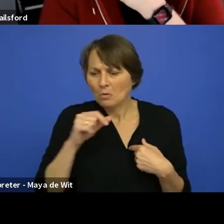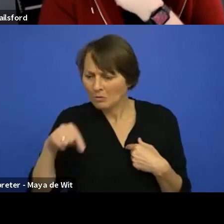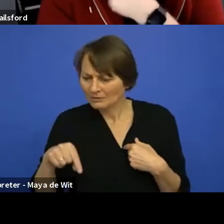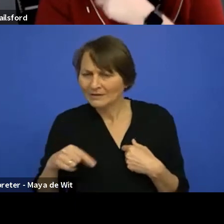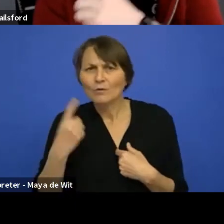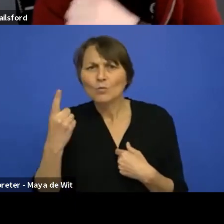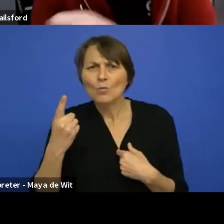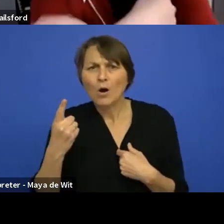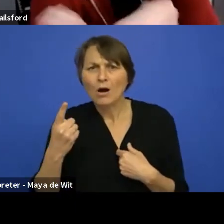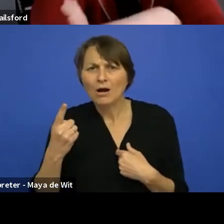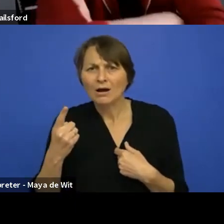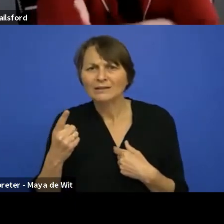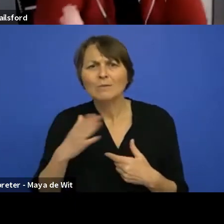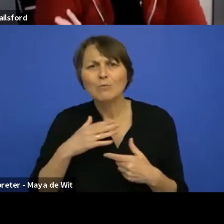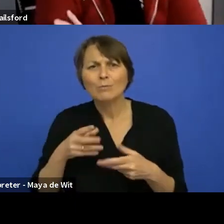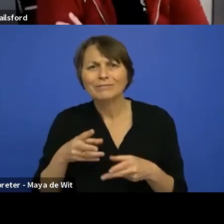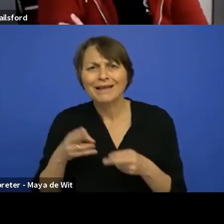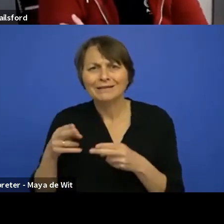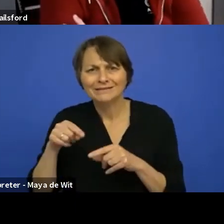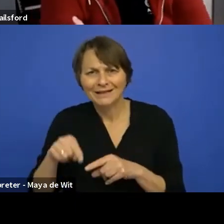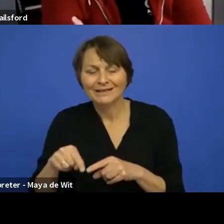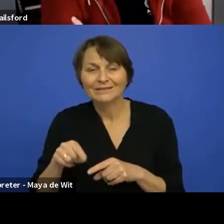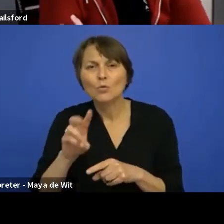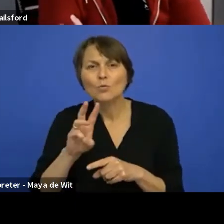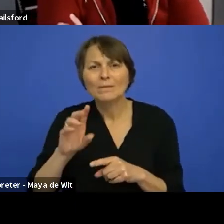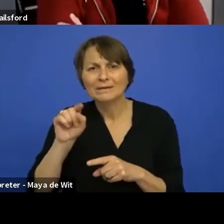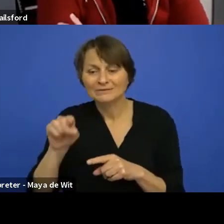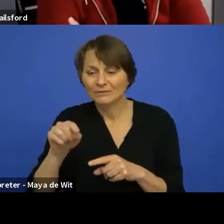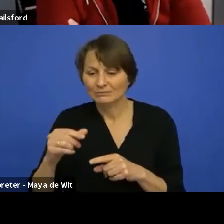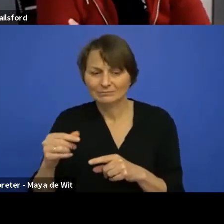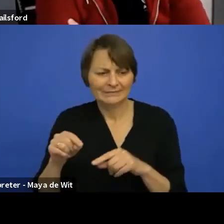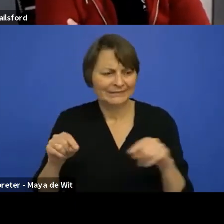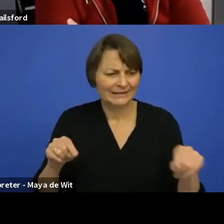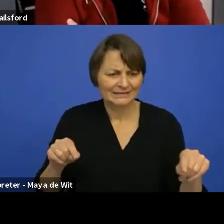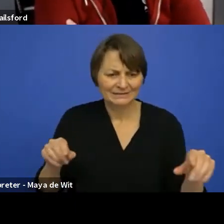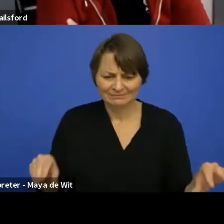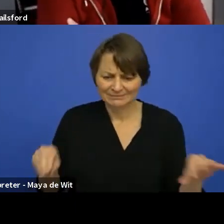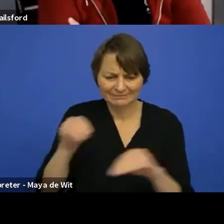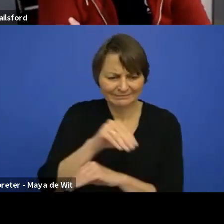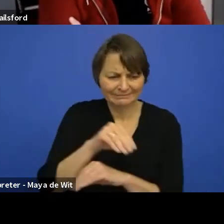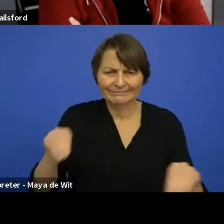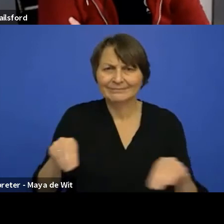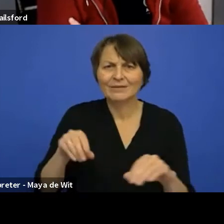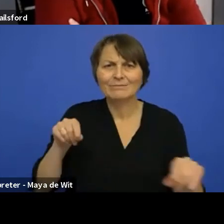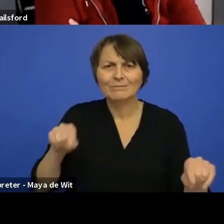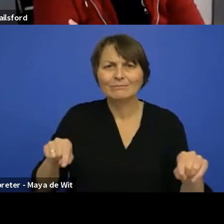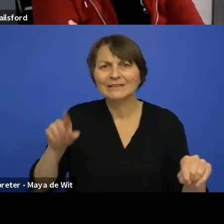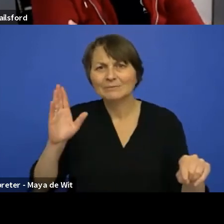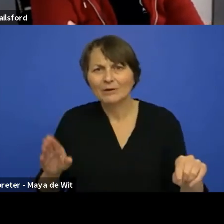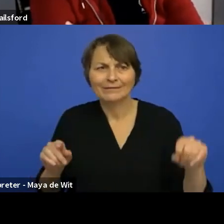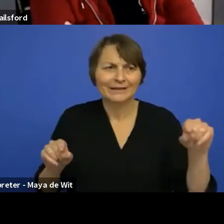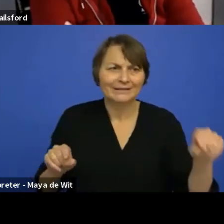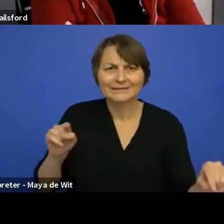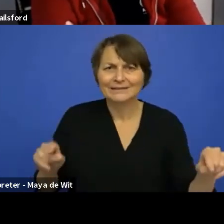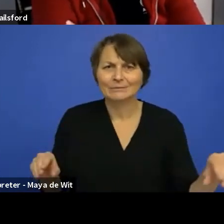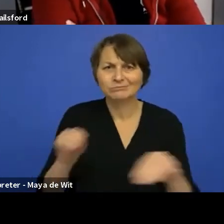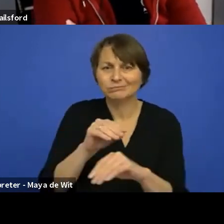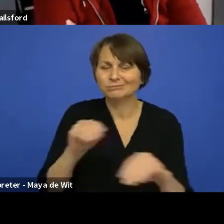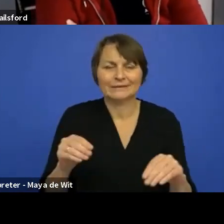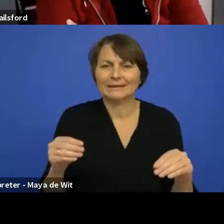only built with a package that from the new back office and one property editor requires the package from the old back office. And then you can't save it from any of those